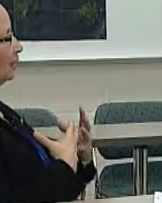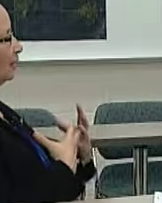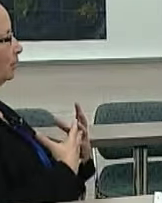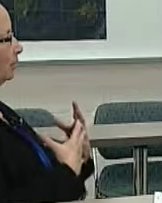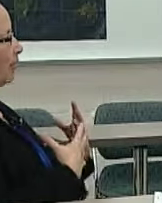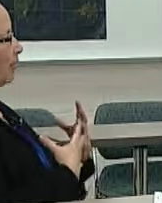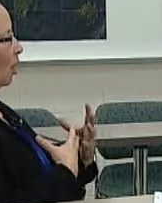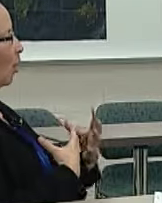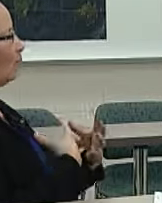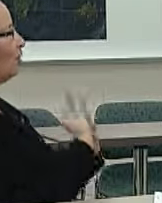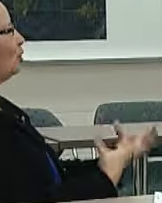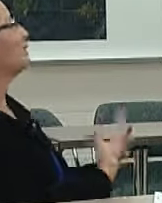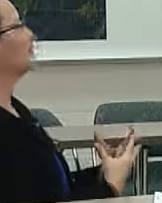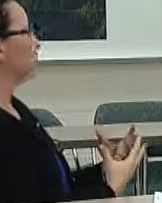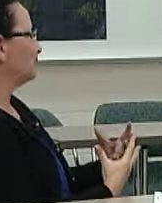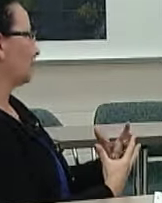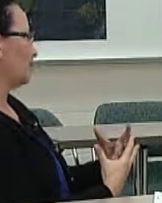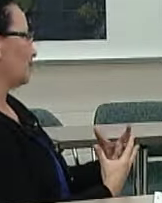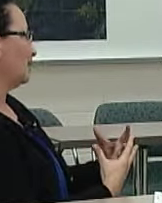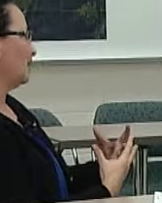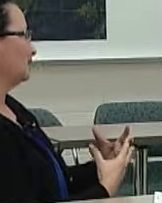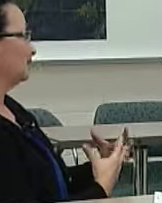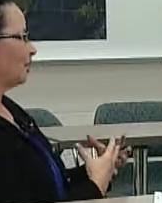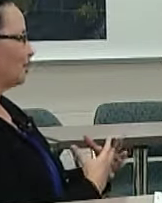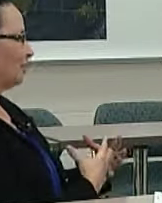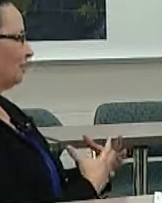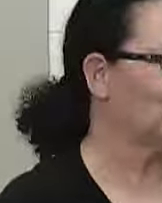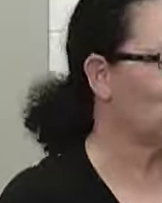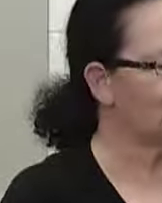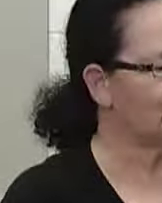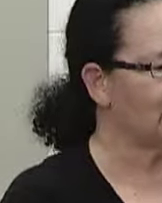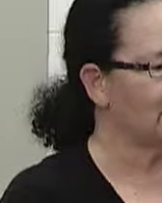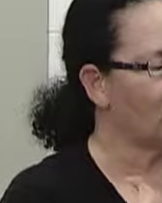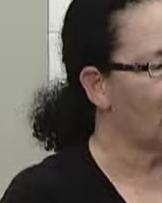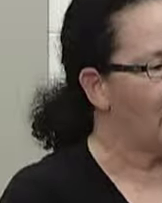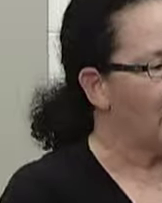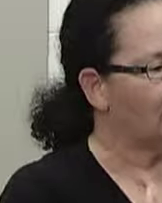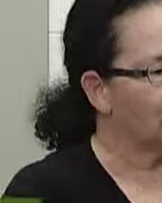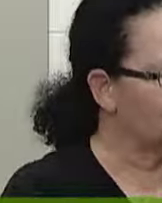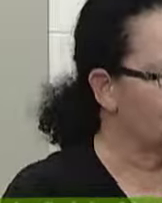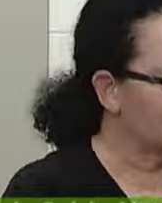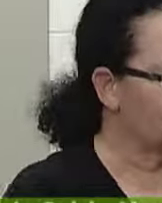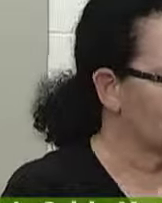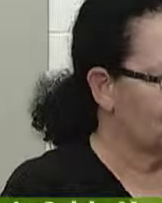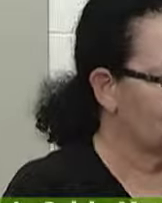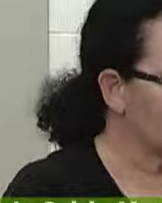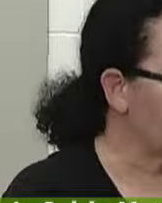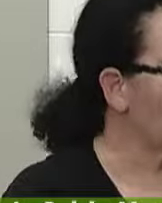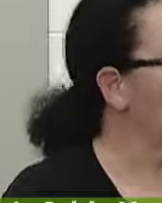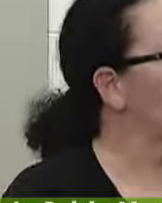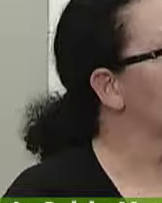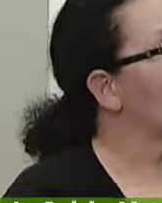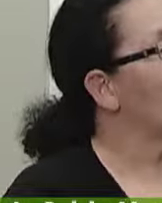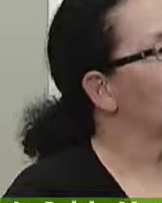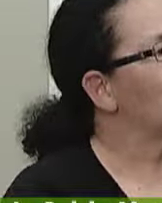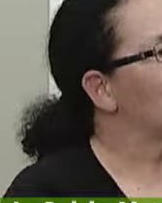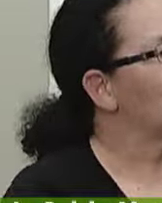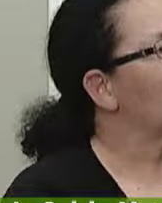students are always doing something in our classes. In other words, you don't just sit there and listen, listen, listen and take notes. But it's a